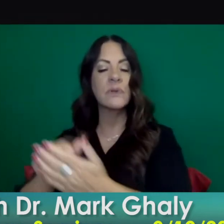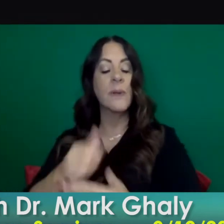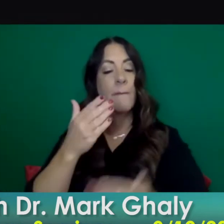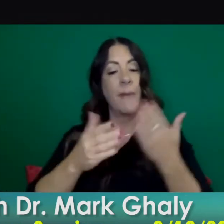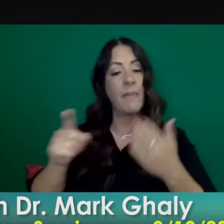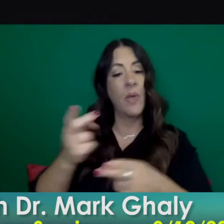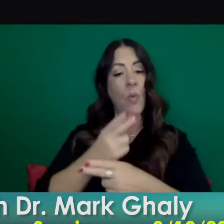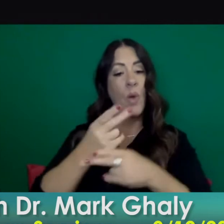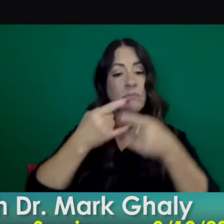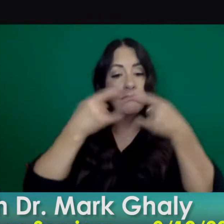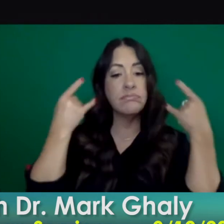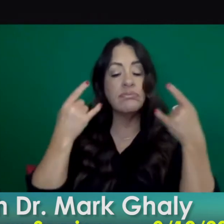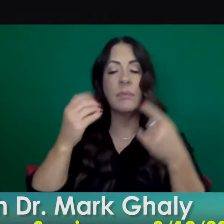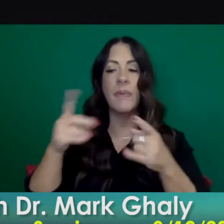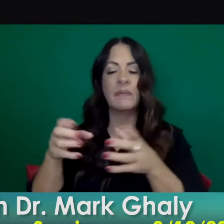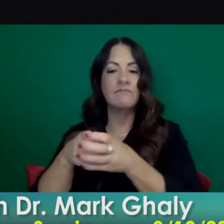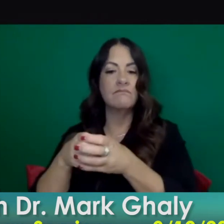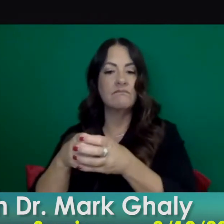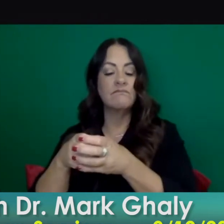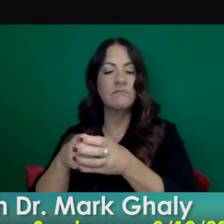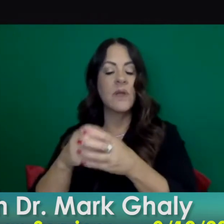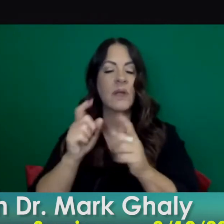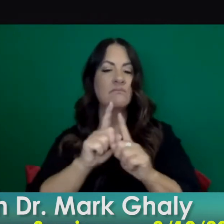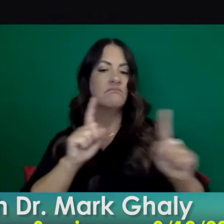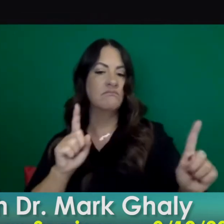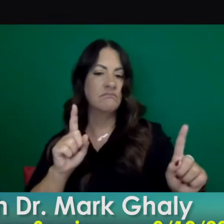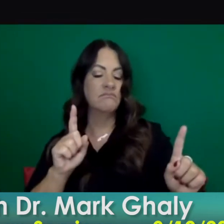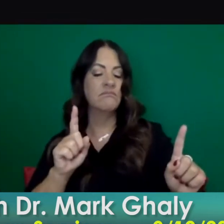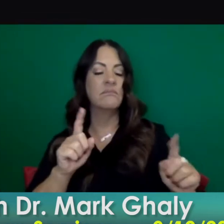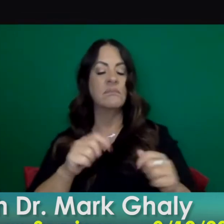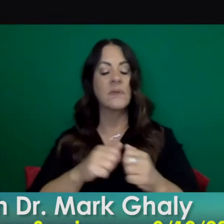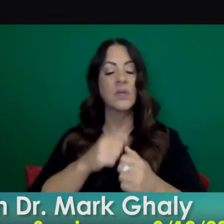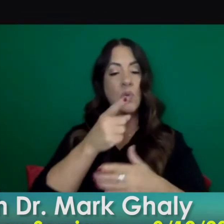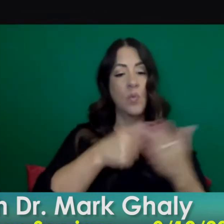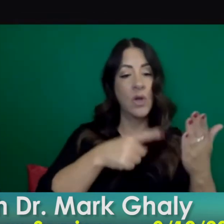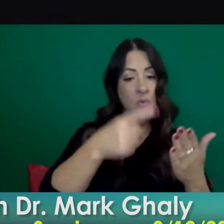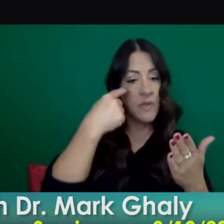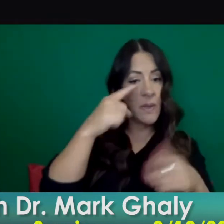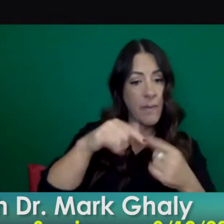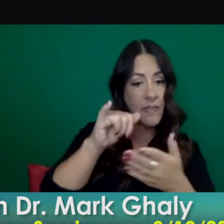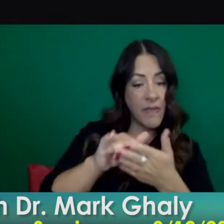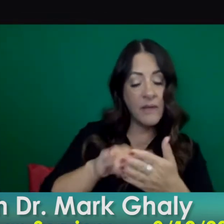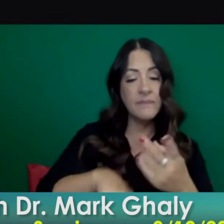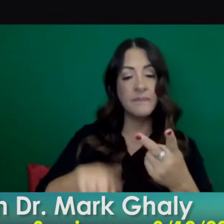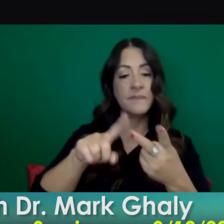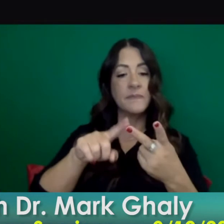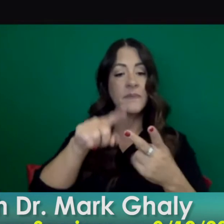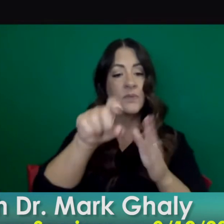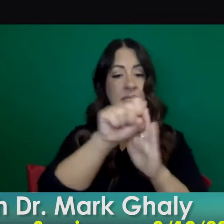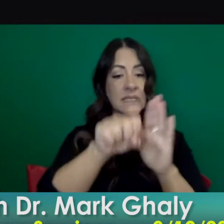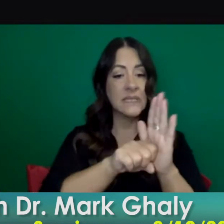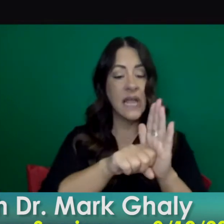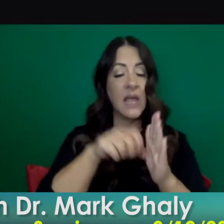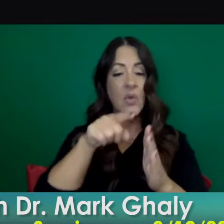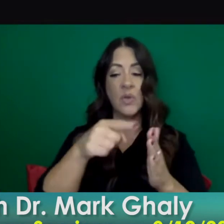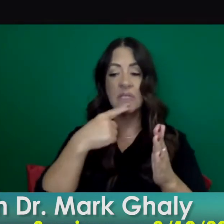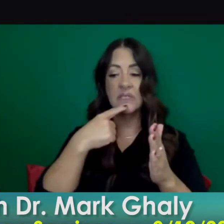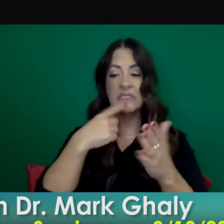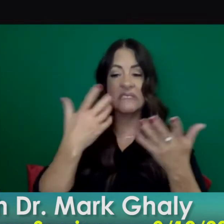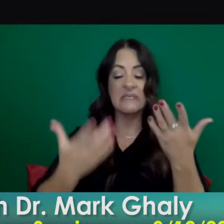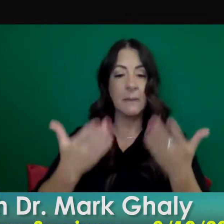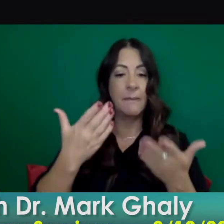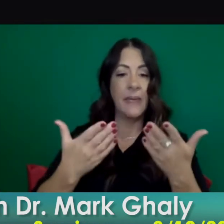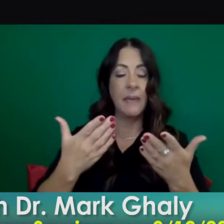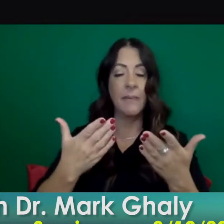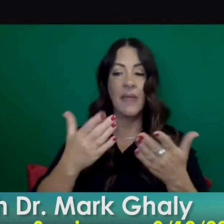their own cohorts social distancing and does the state expect to update its guidance that currently allows youth sports practices but not games